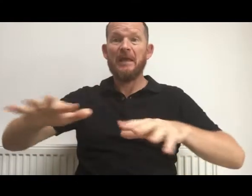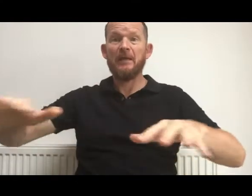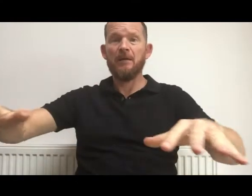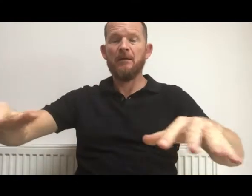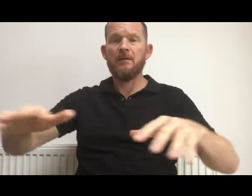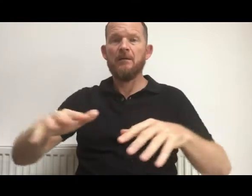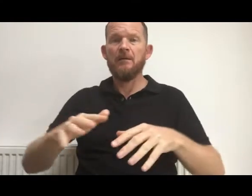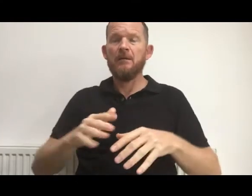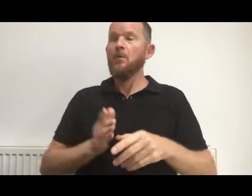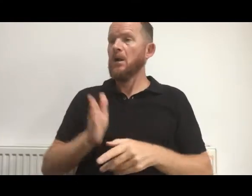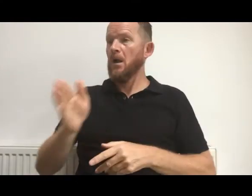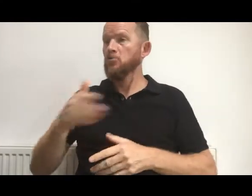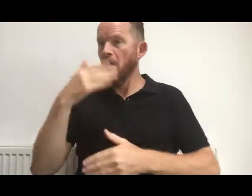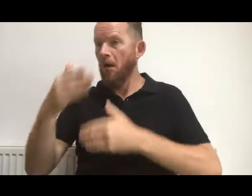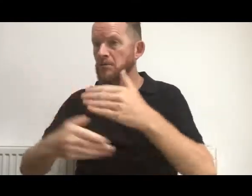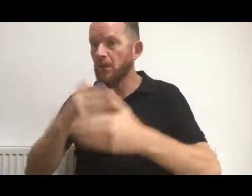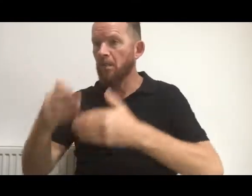we can't manage COVID-19 symptoms.